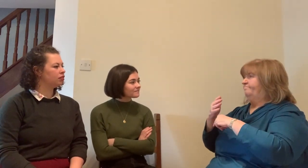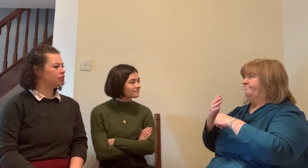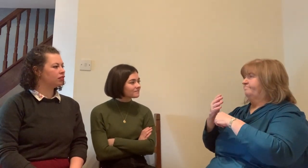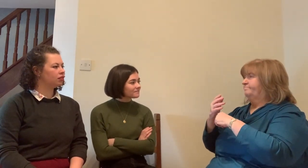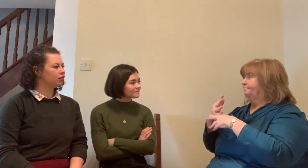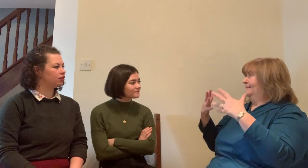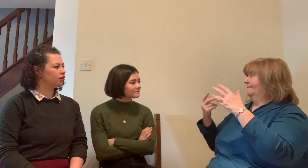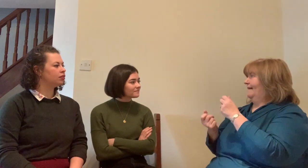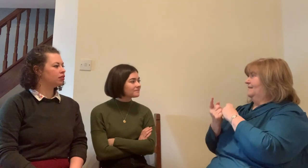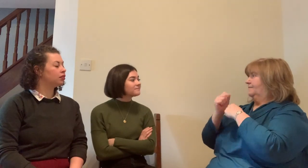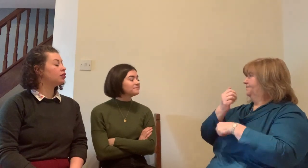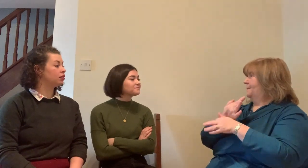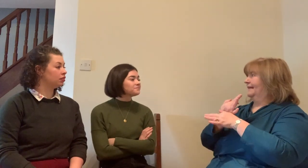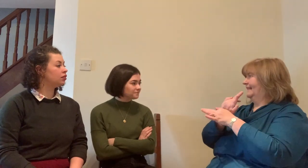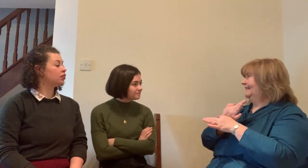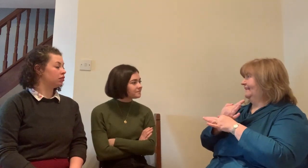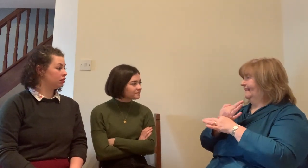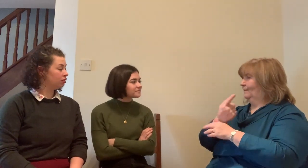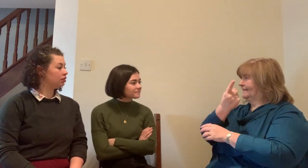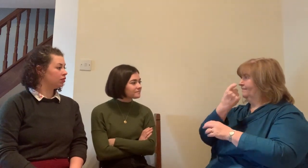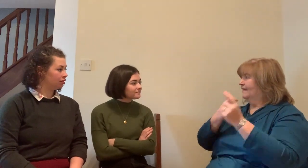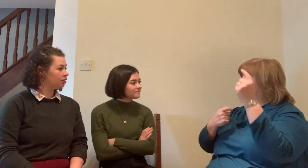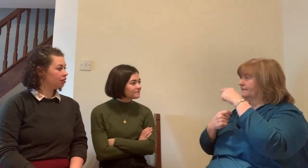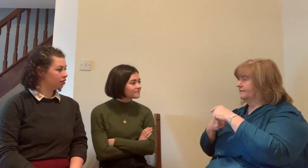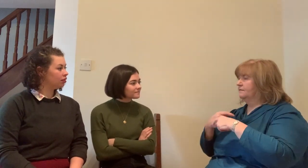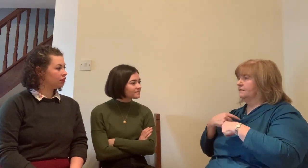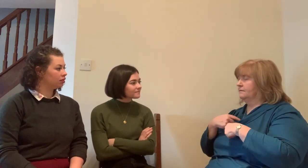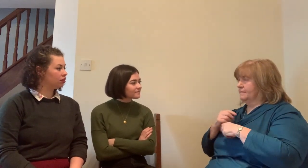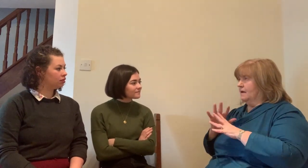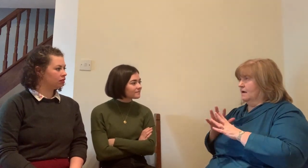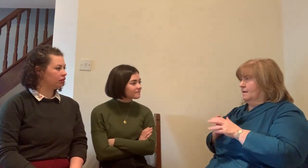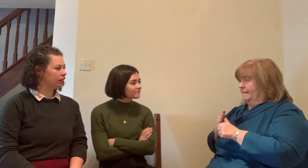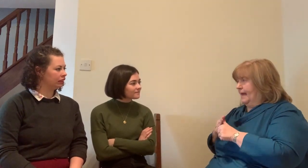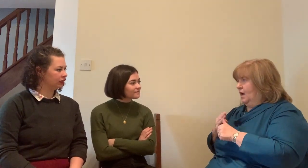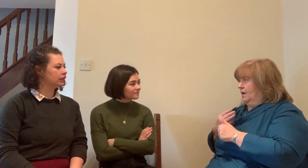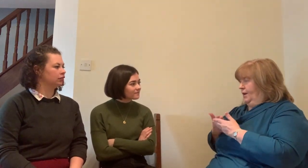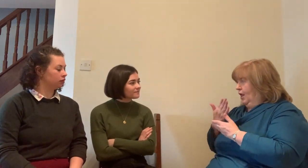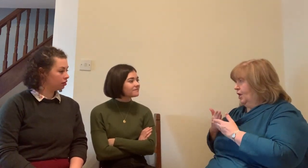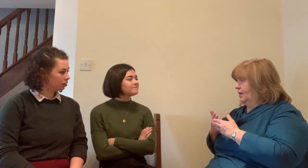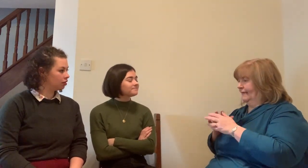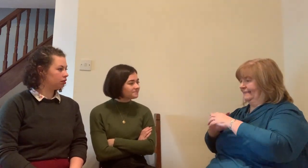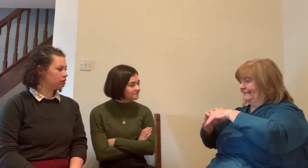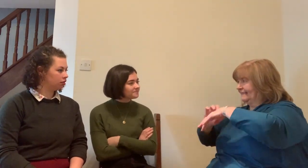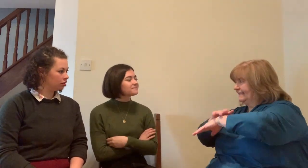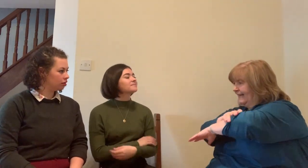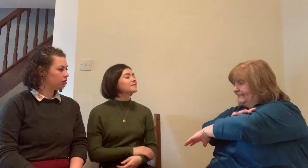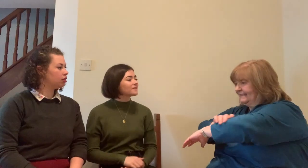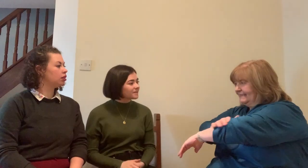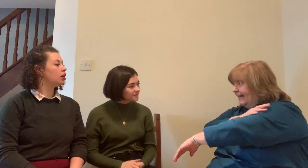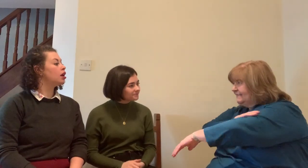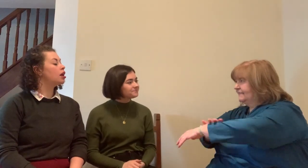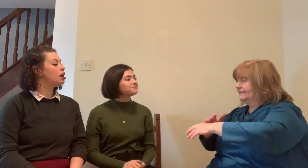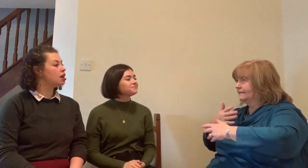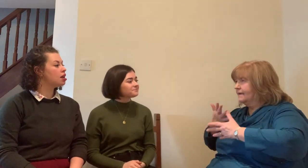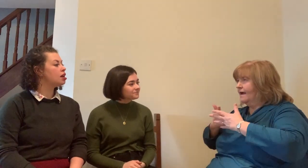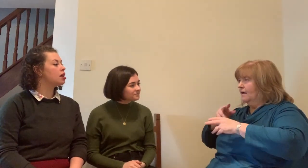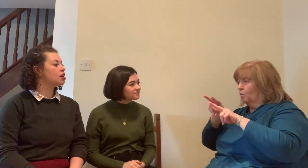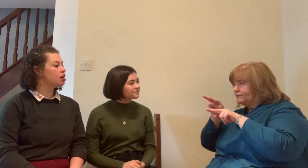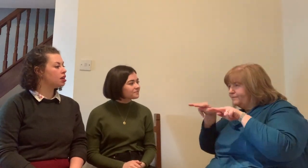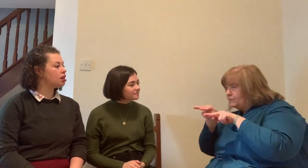prepare together beforehand so you know exactly what to expect yes I need to add a bud in there you know my sister-in-law